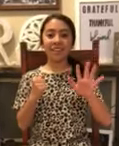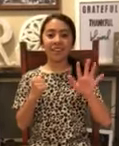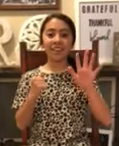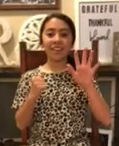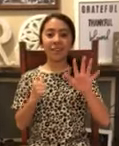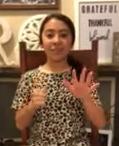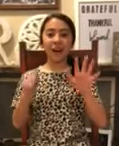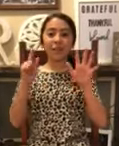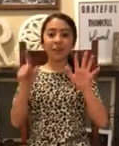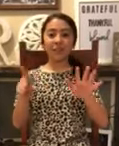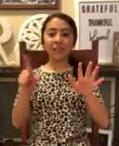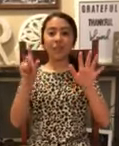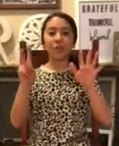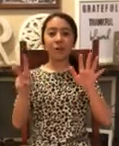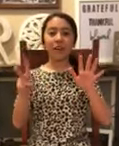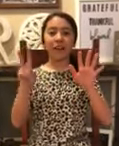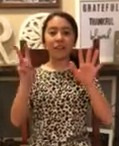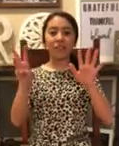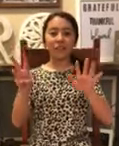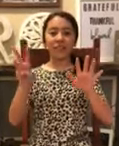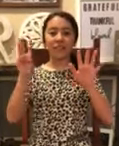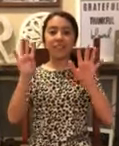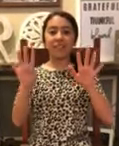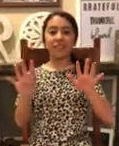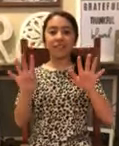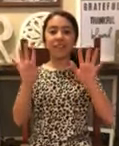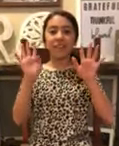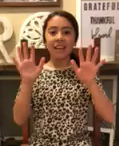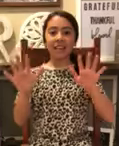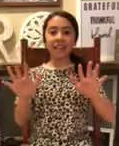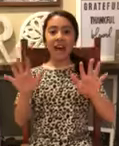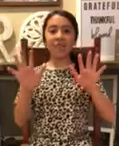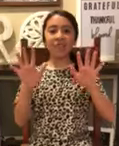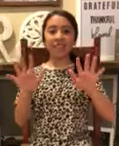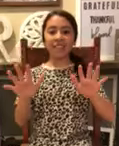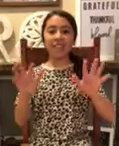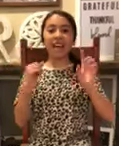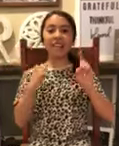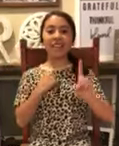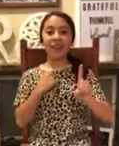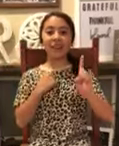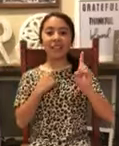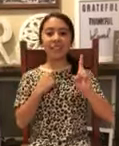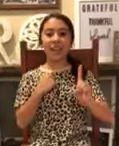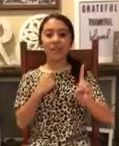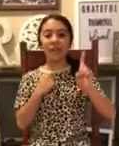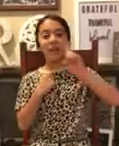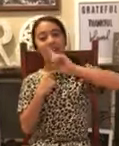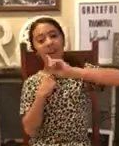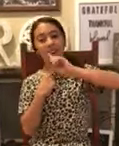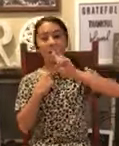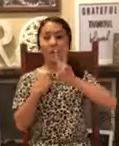35, 45, 42, 49, 56, 63, 70, and 77, 84,